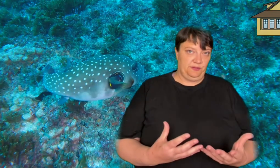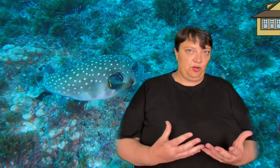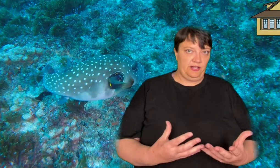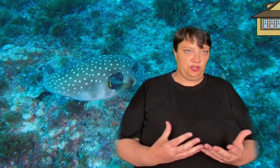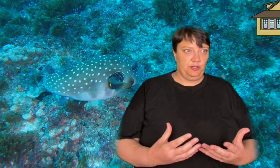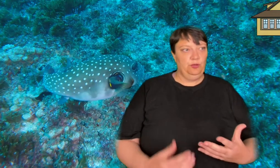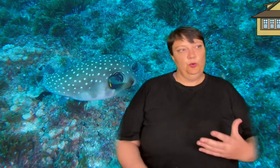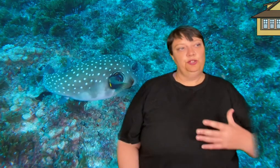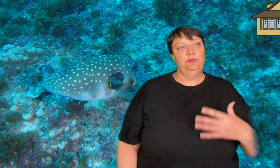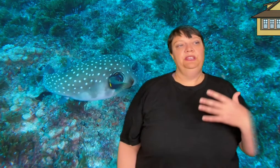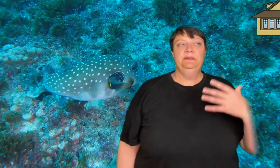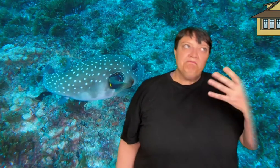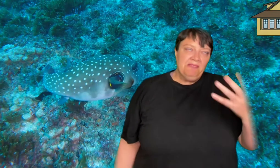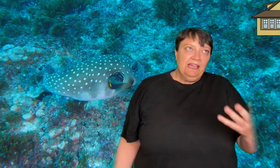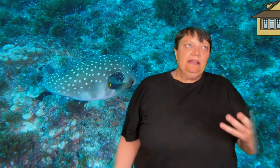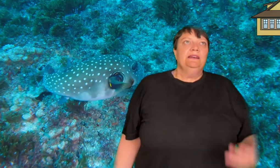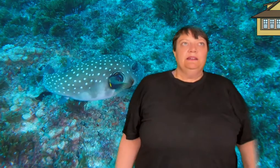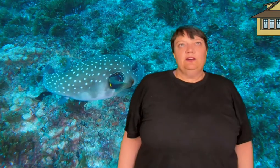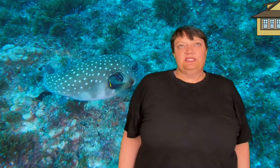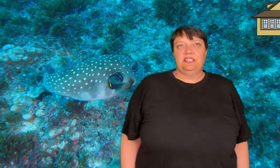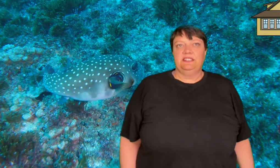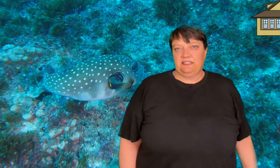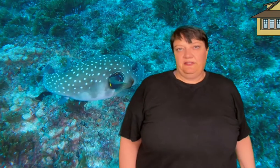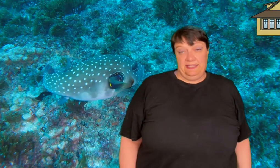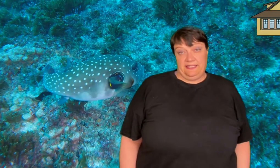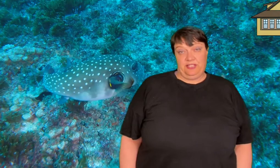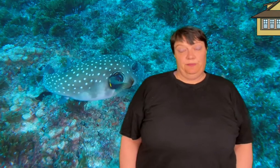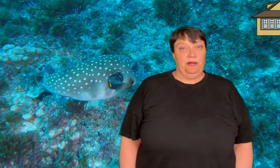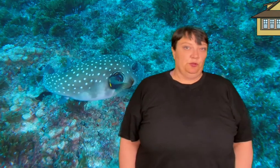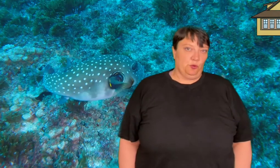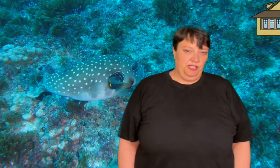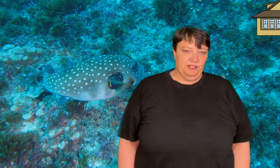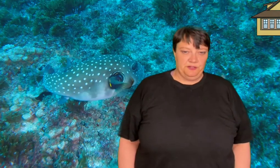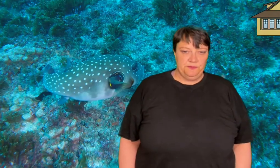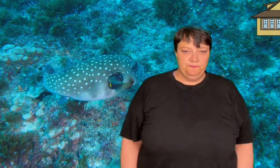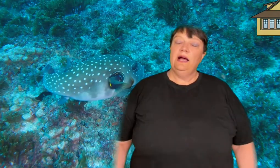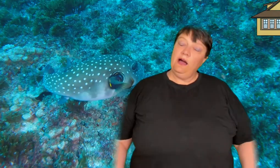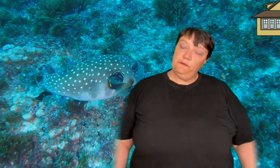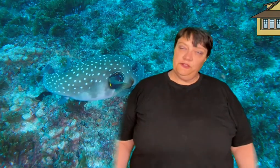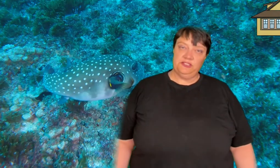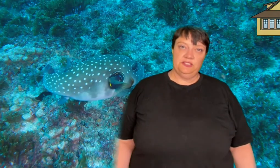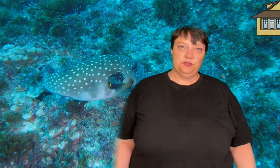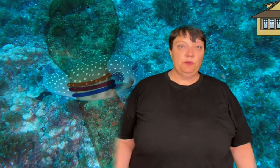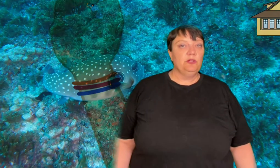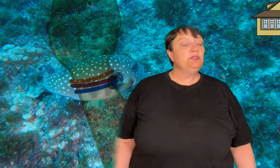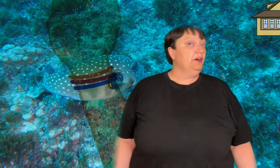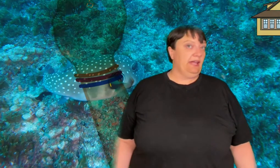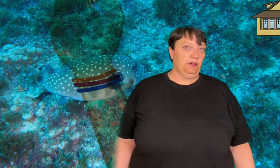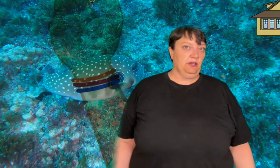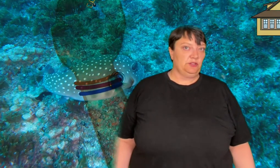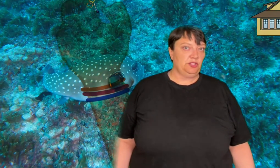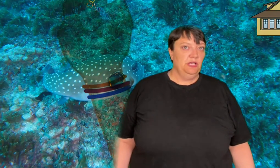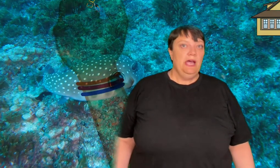kind of structure in order to be considered a civilization by your readers. Our first cities were built